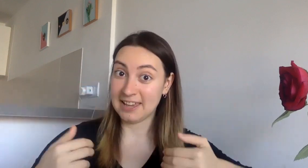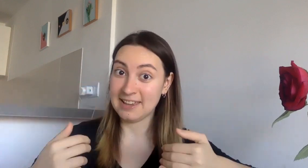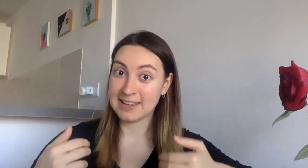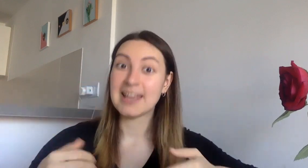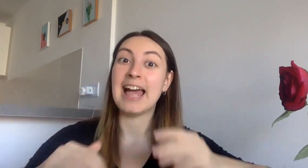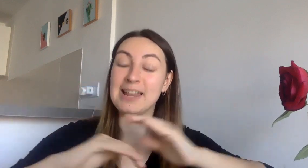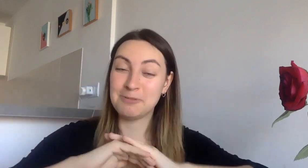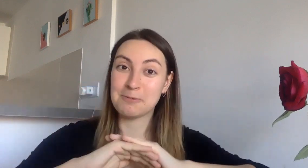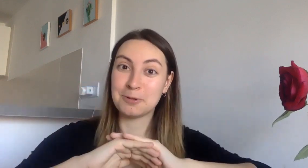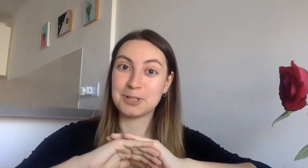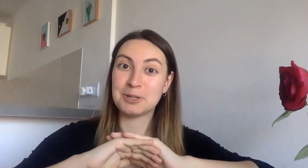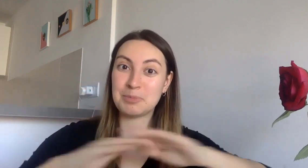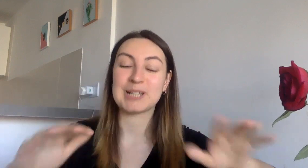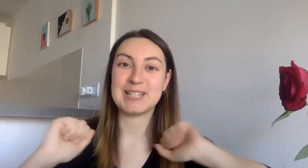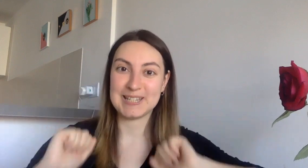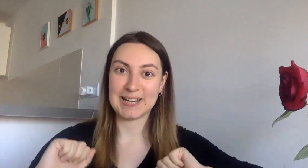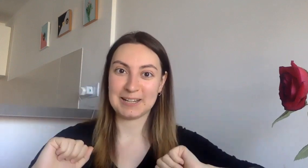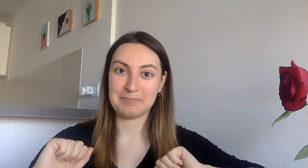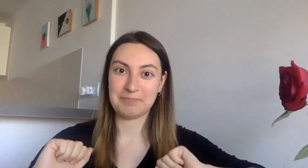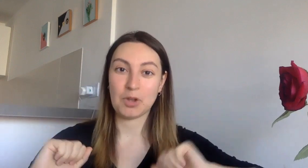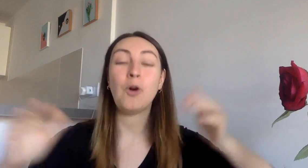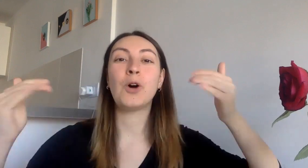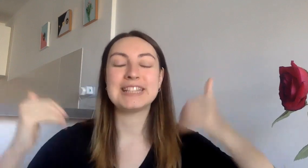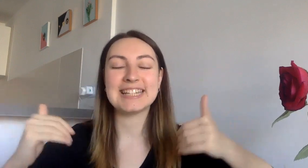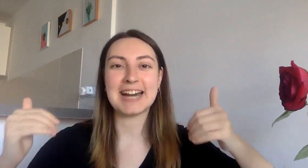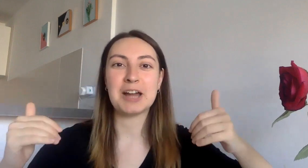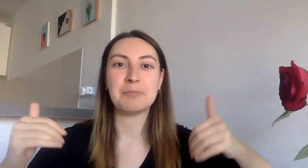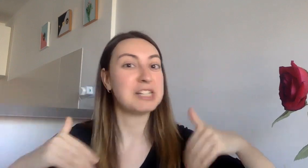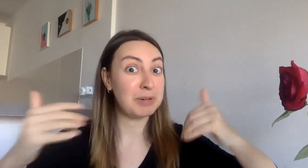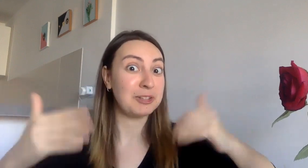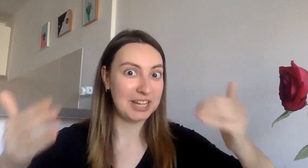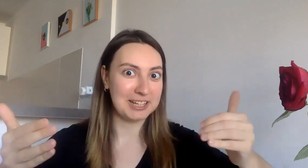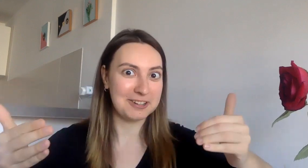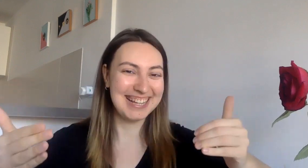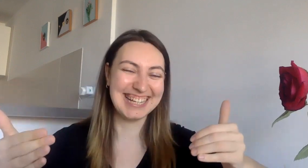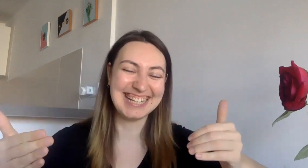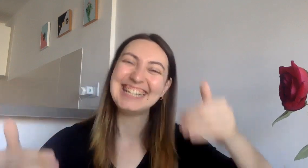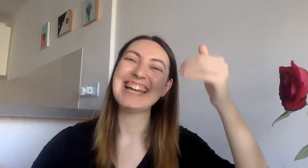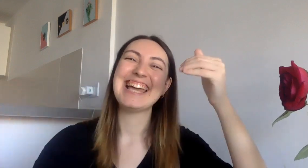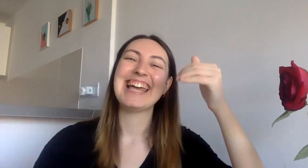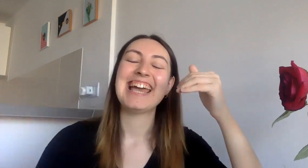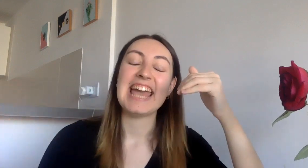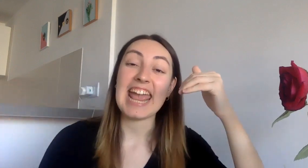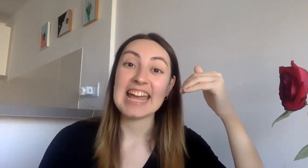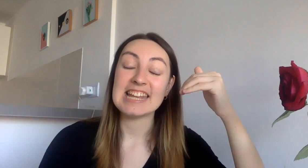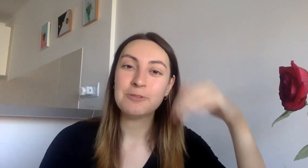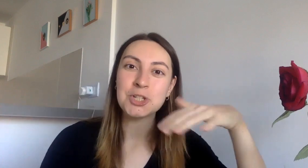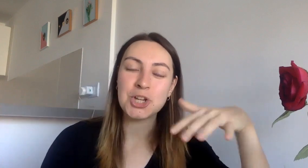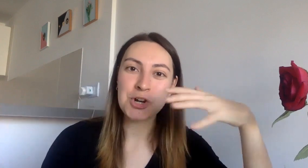and we would practice italian or at that time my spanielina and it was so